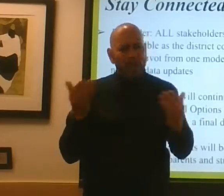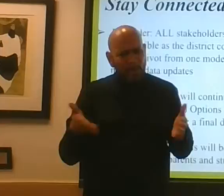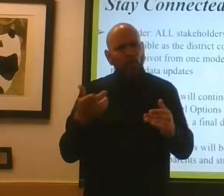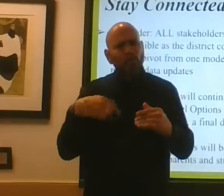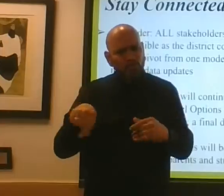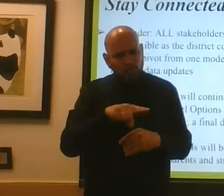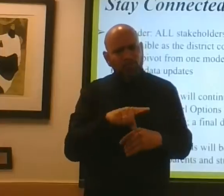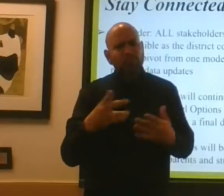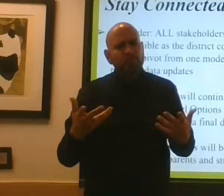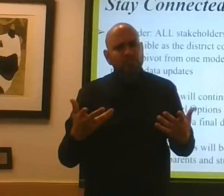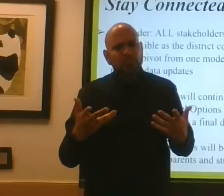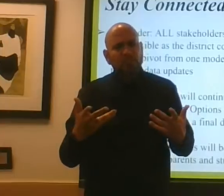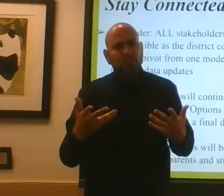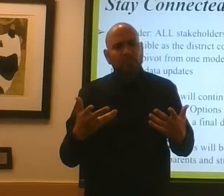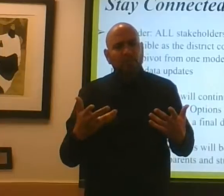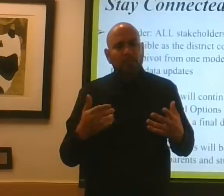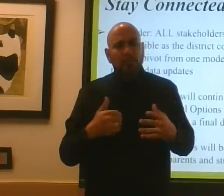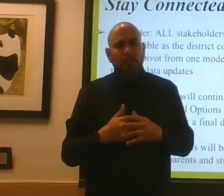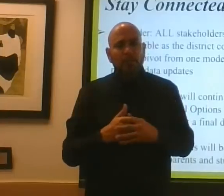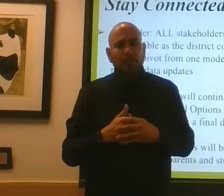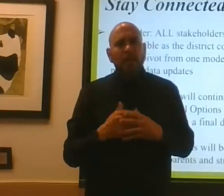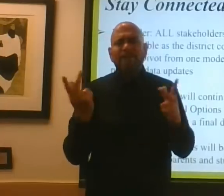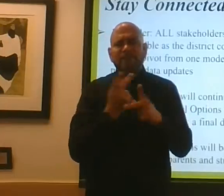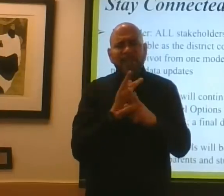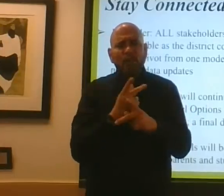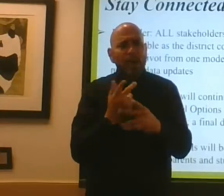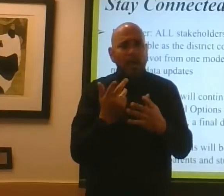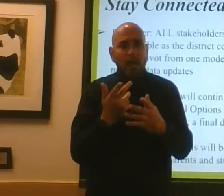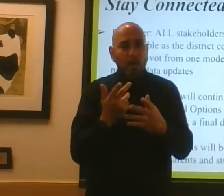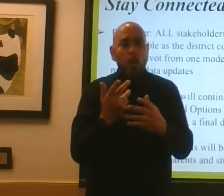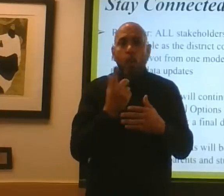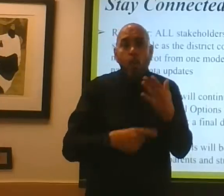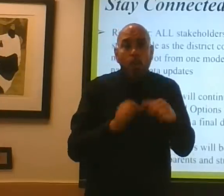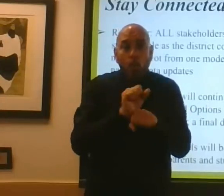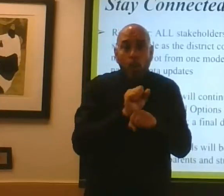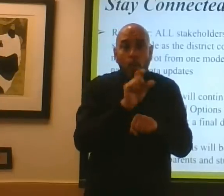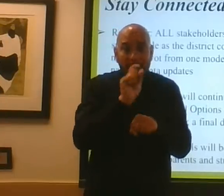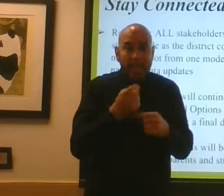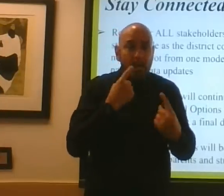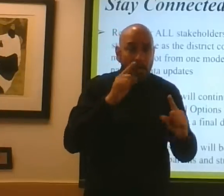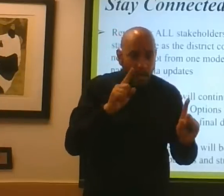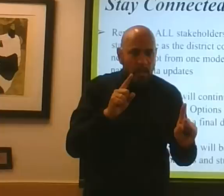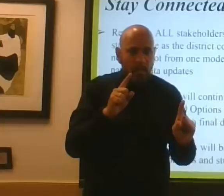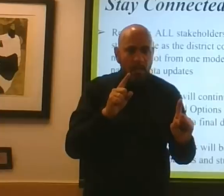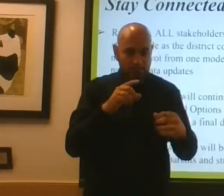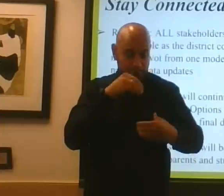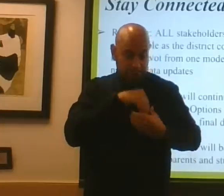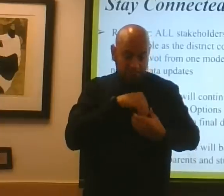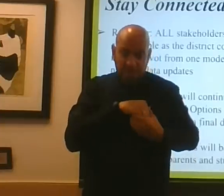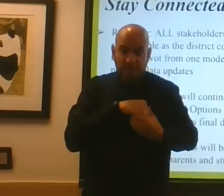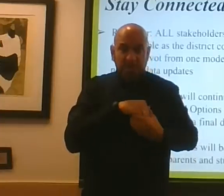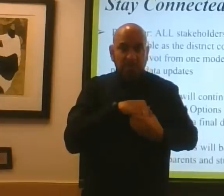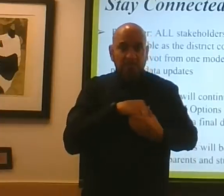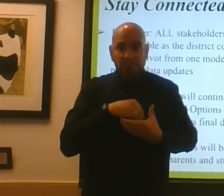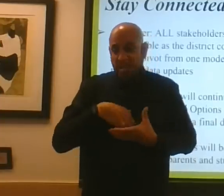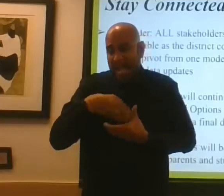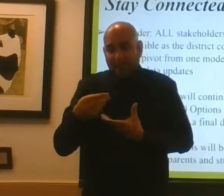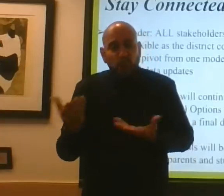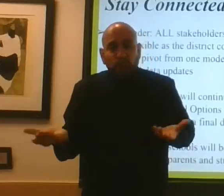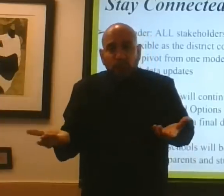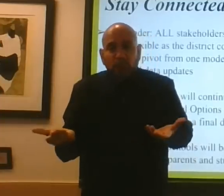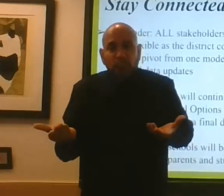encourage all of us, figure out what work we got to do. Internal work, external work.